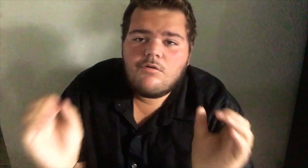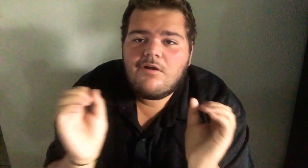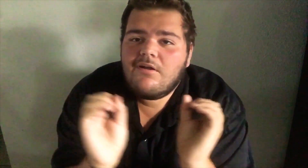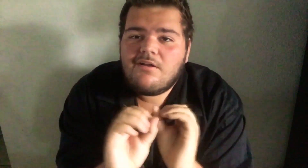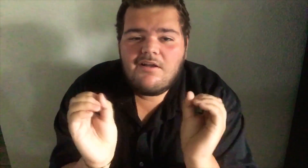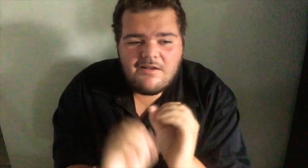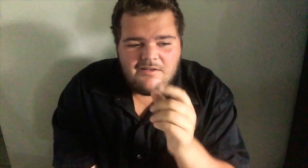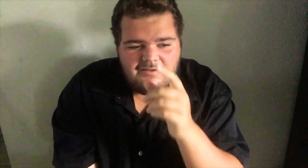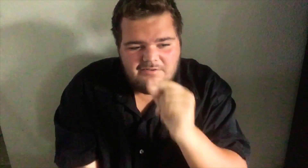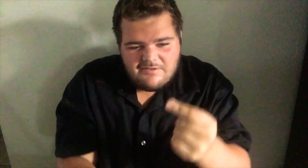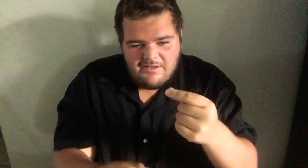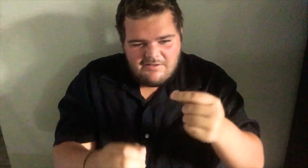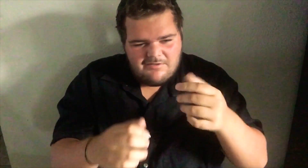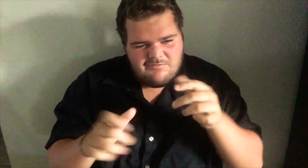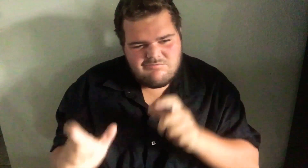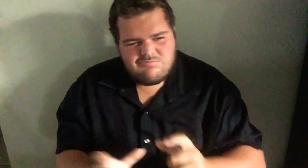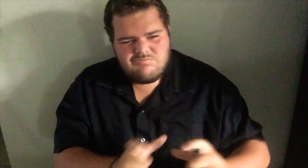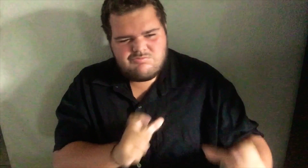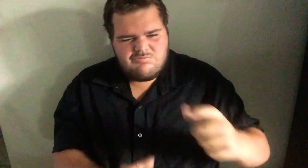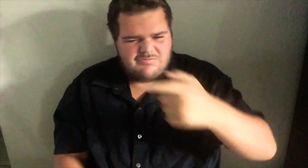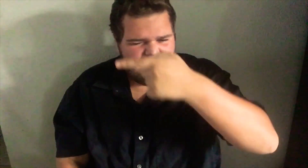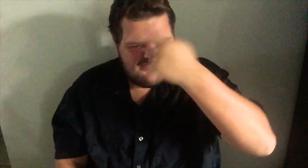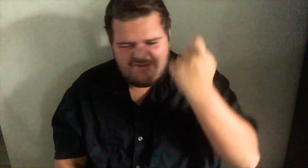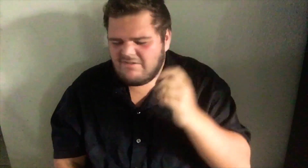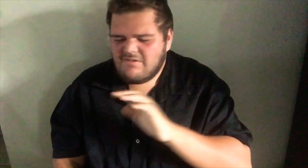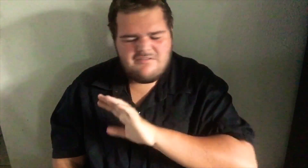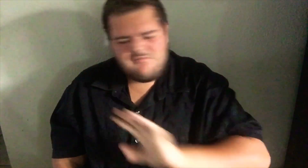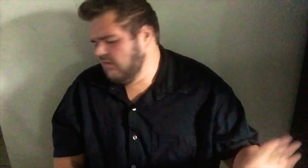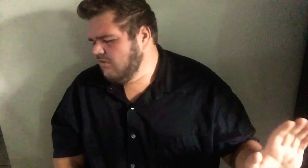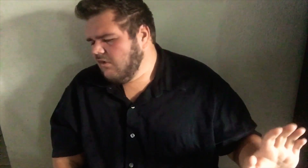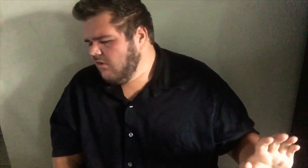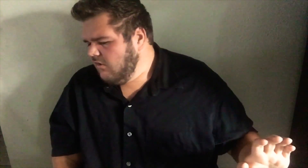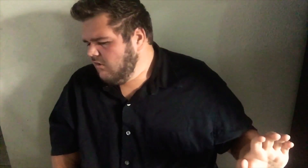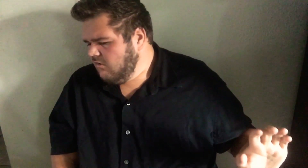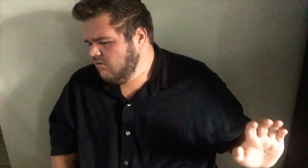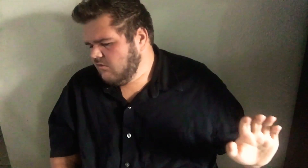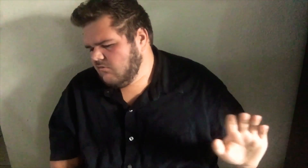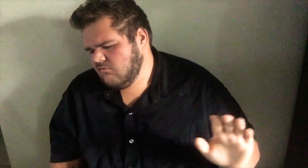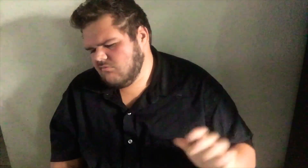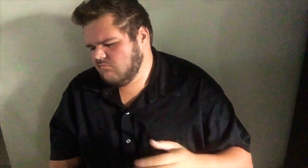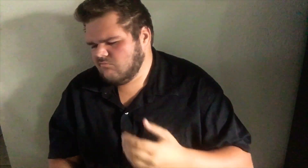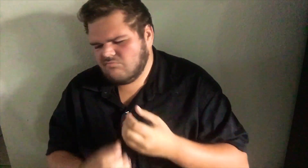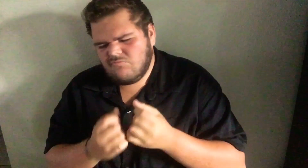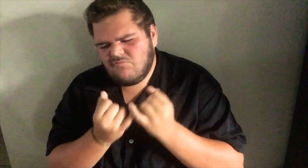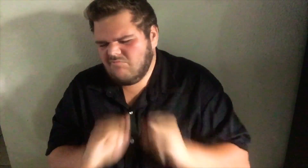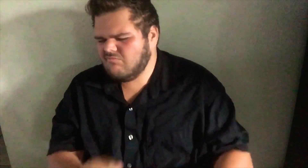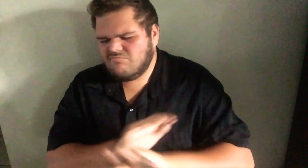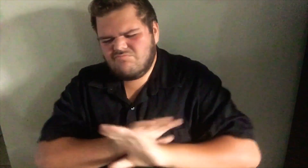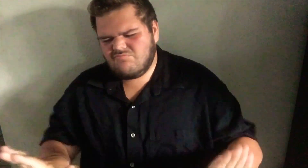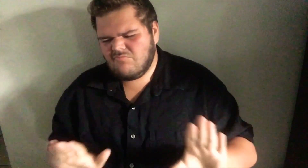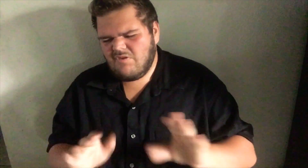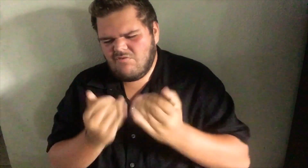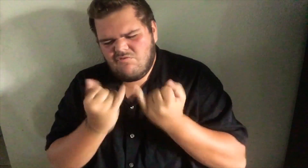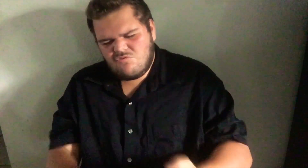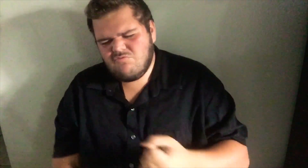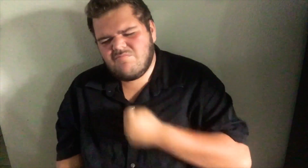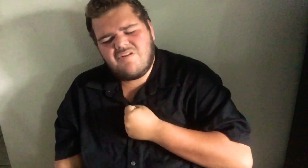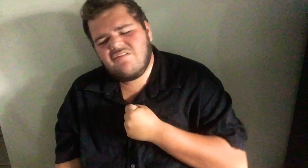There's no way I'm sticking around to find out I won't lose like that, I